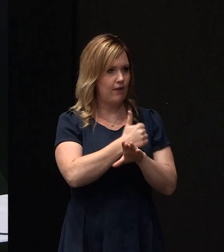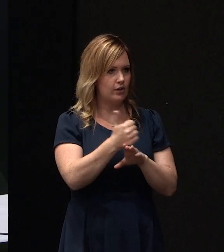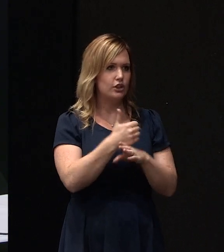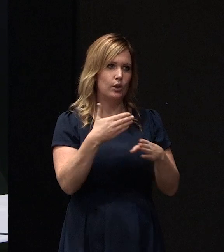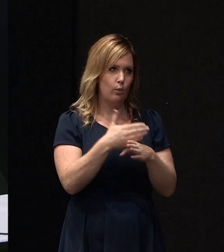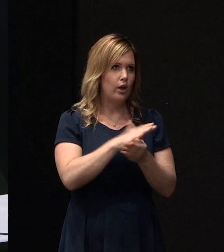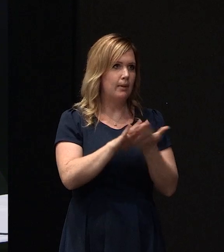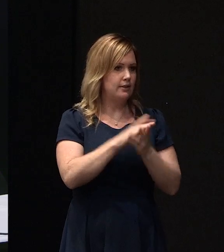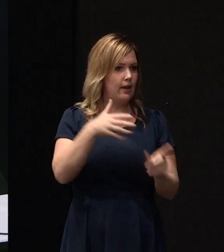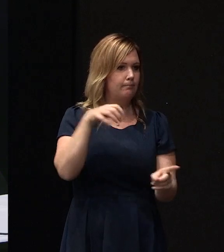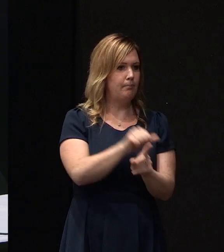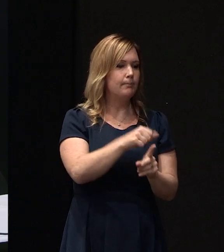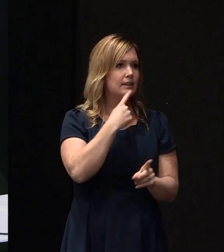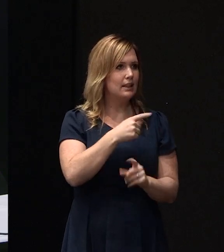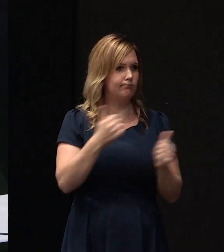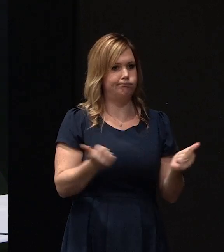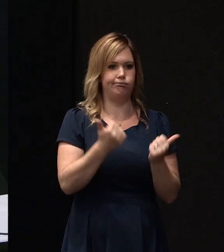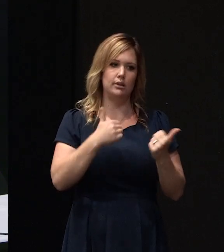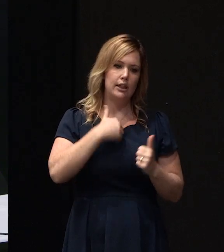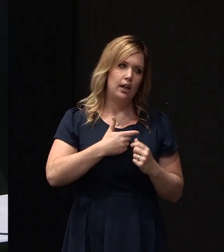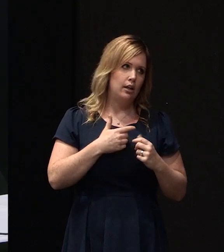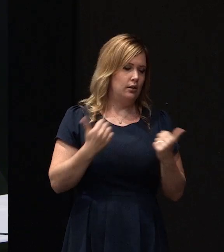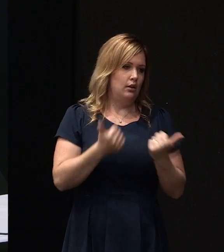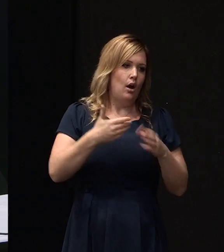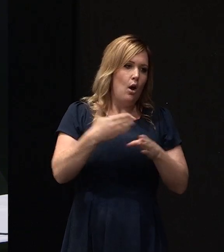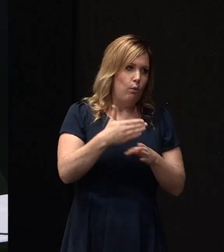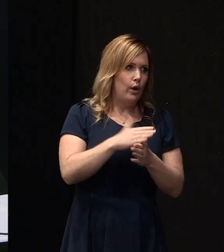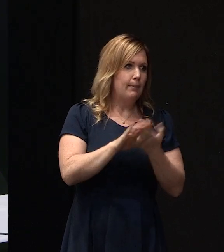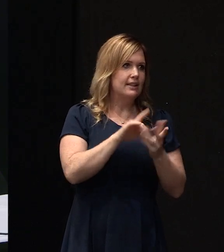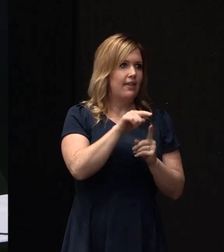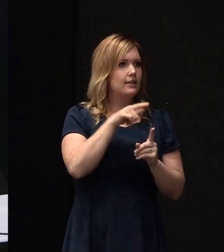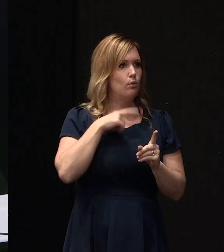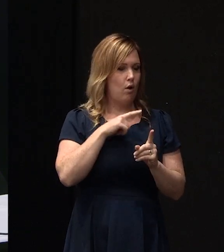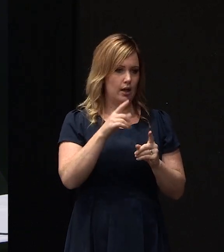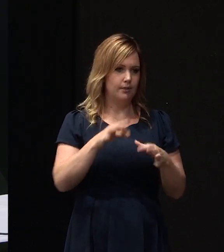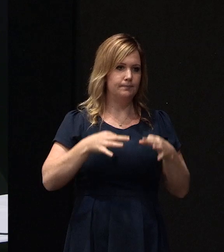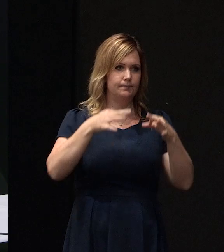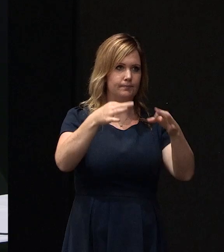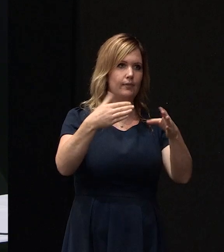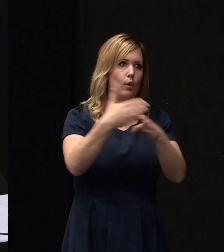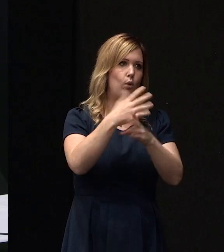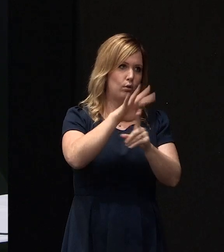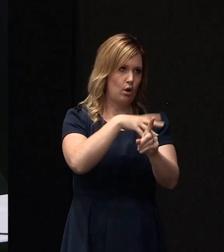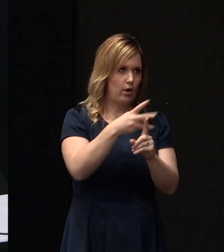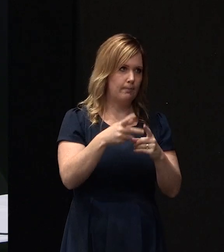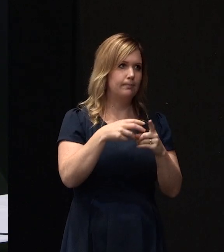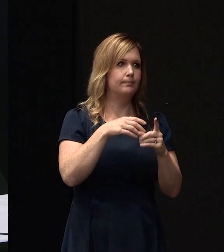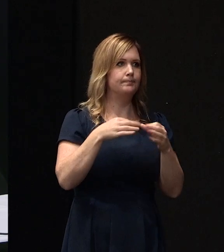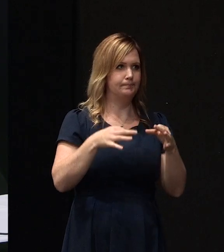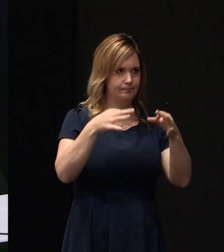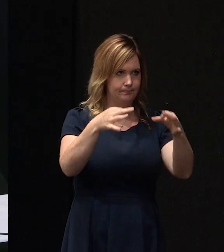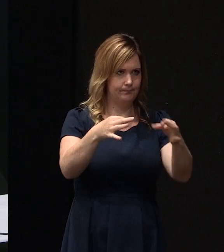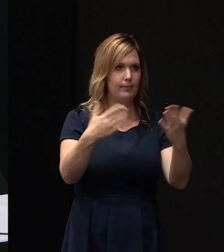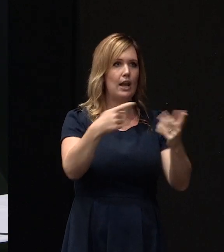as quite an extensive repair, and it would have been slotted into the work program. With that new